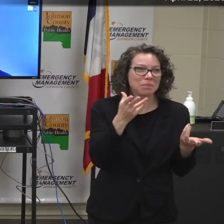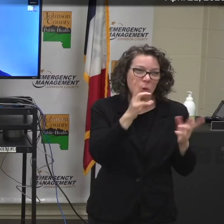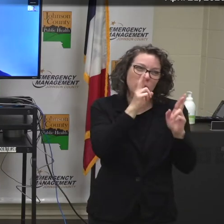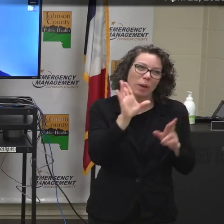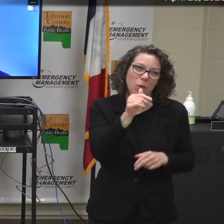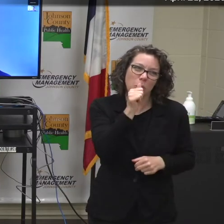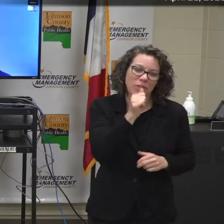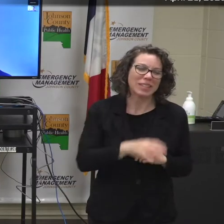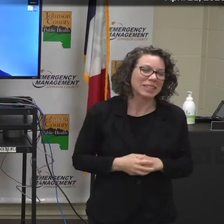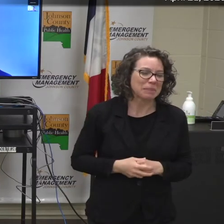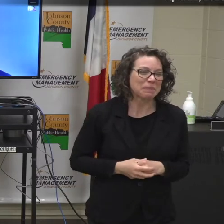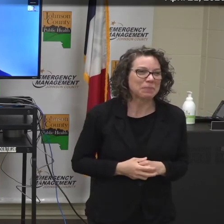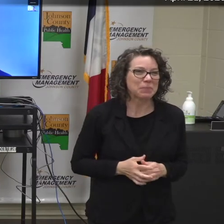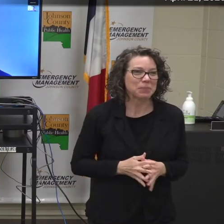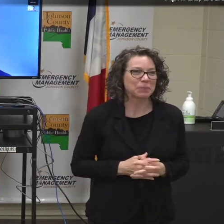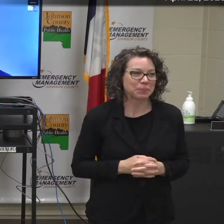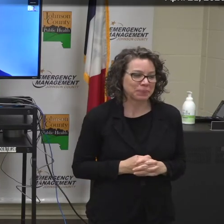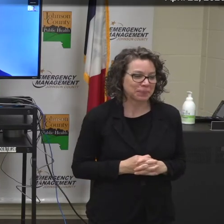respect their privacy.